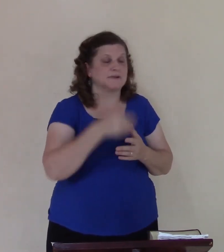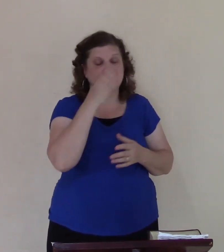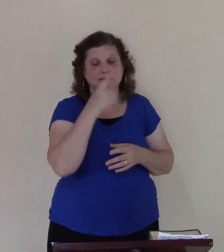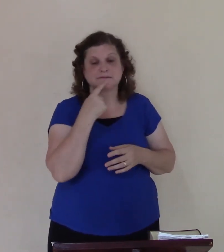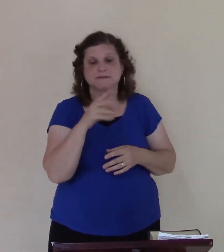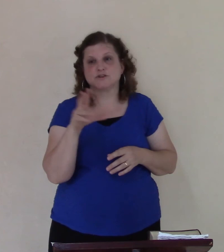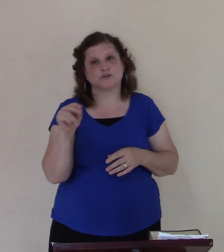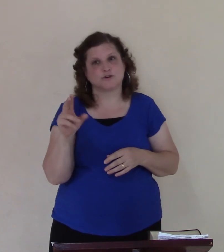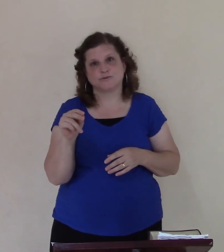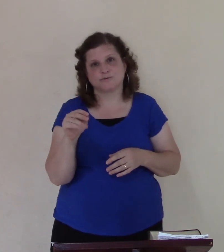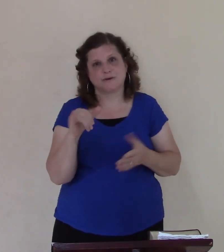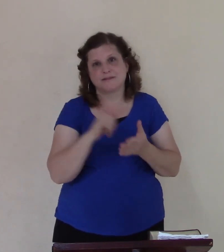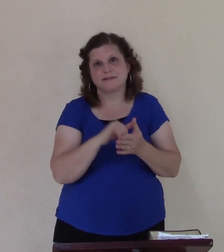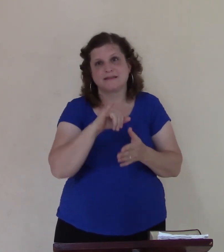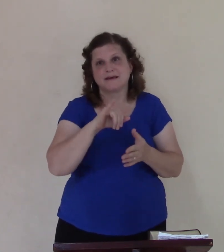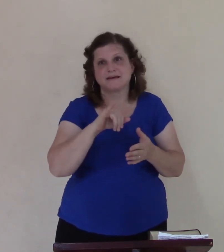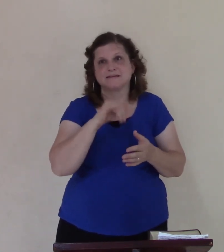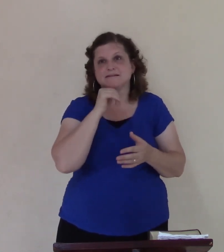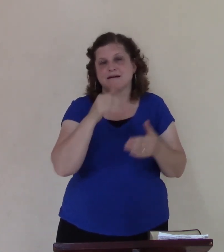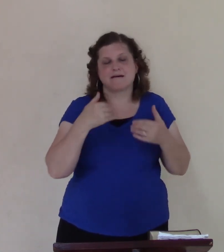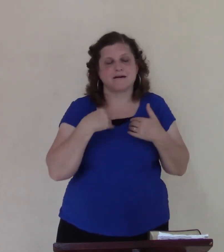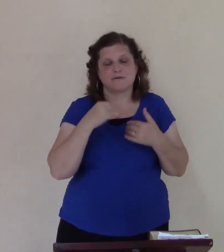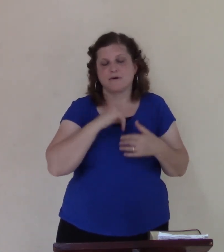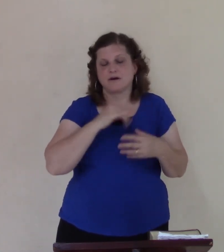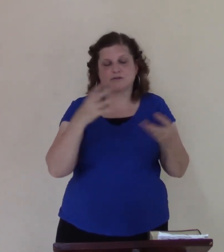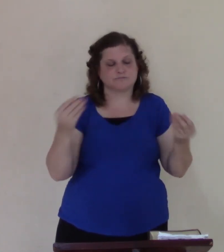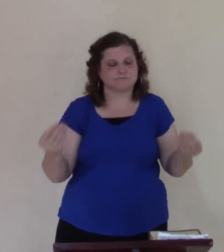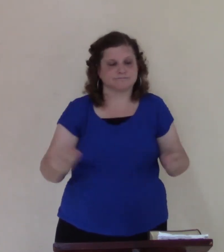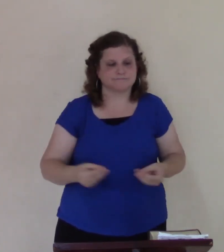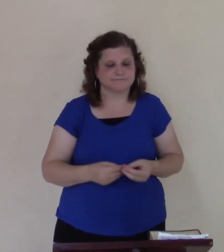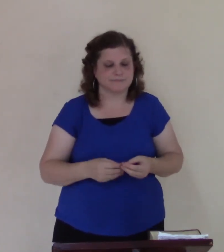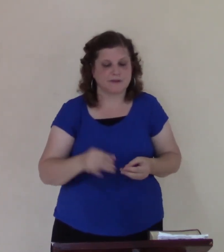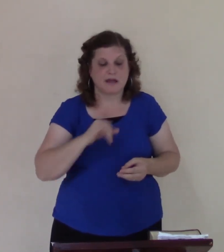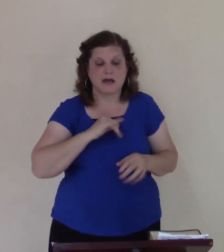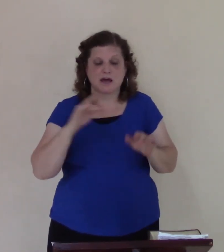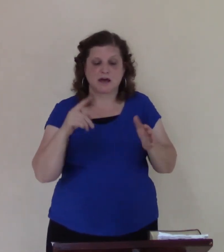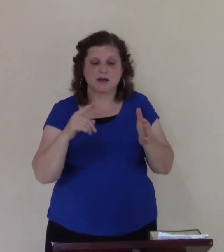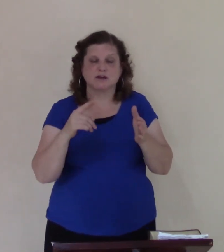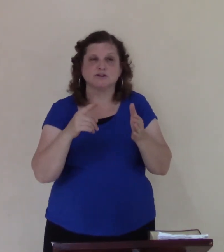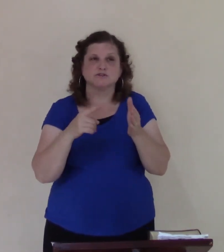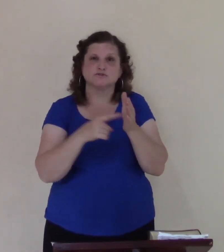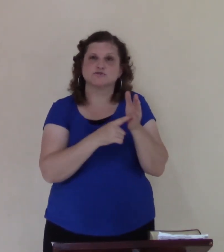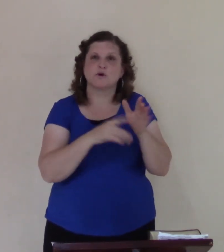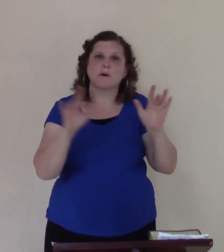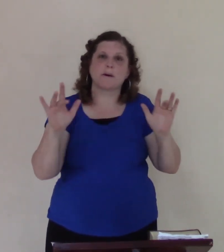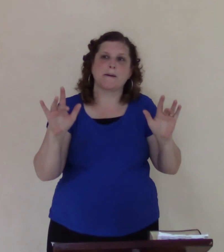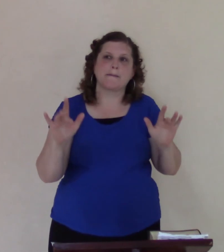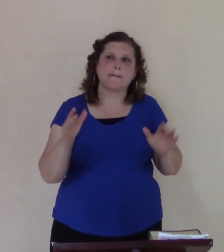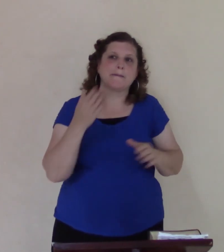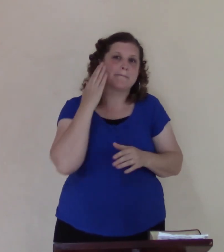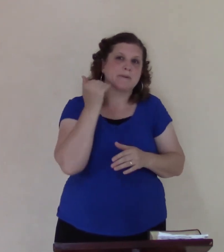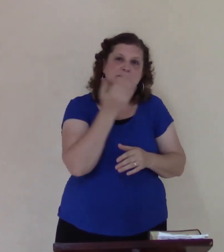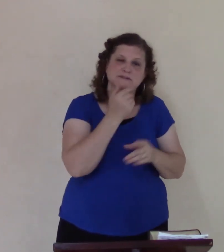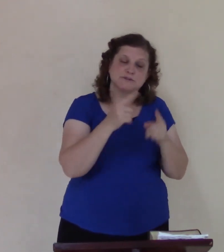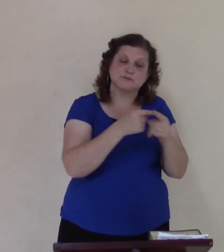that's not how I am Jonah I will show a mercy to you and God will decide he will show mercy to others